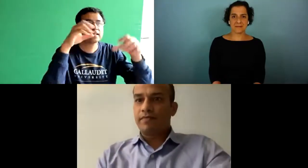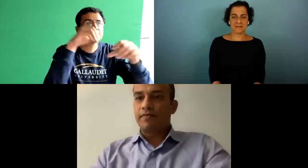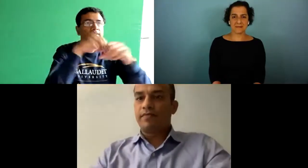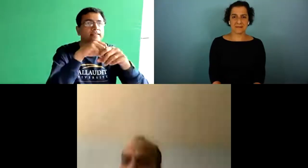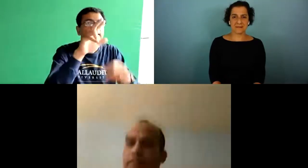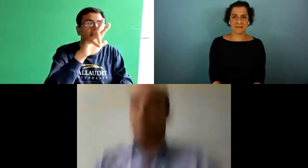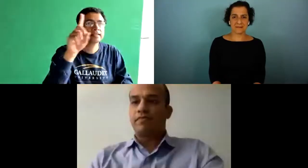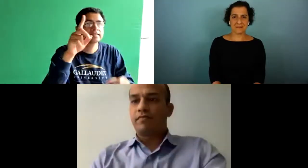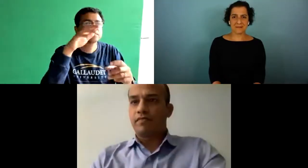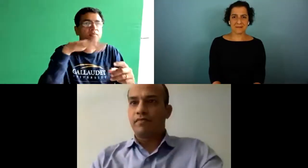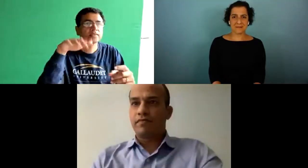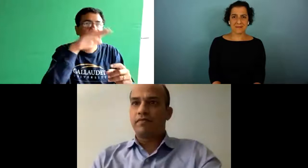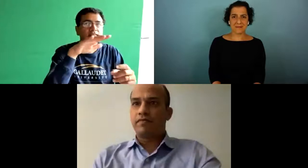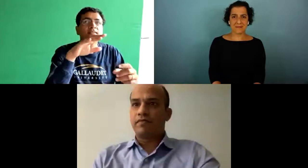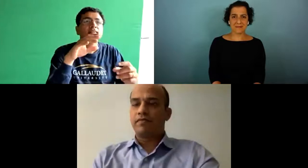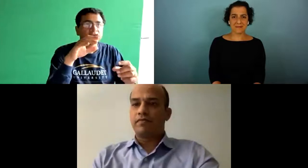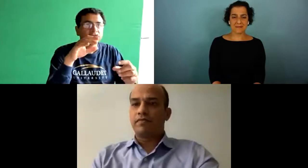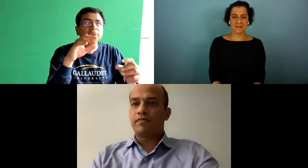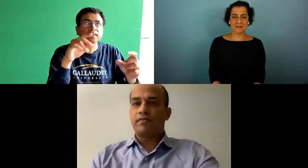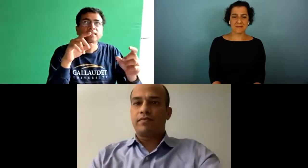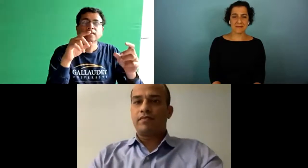so if you're talking about producing